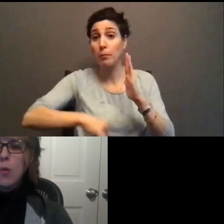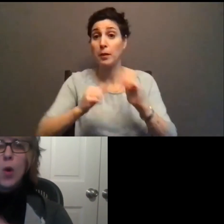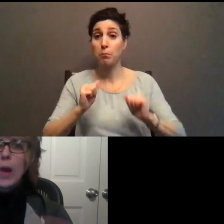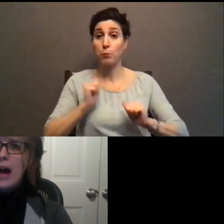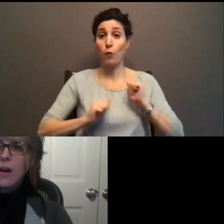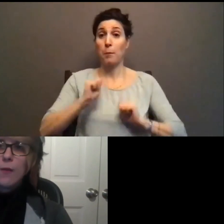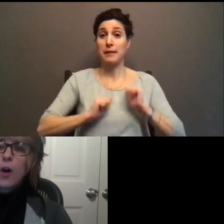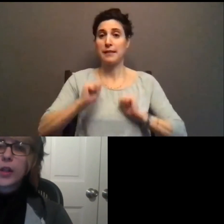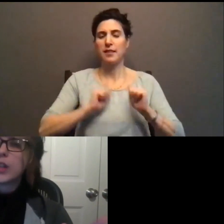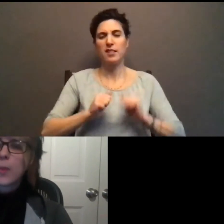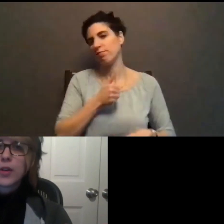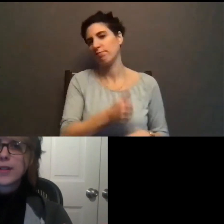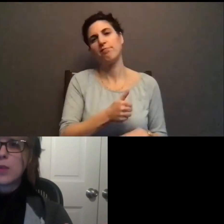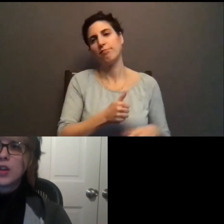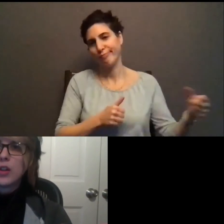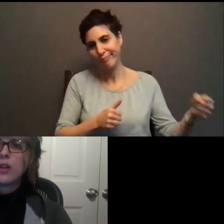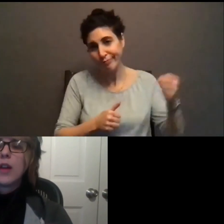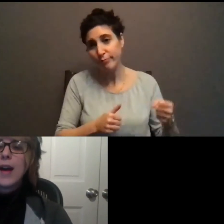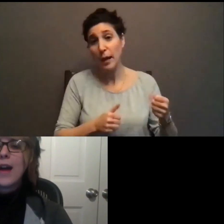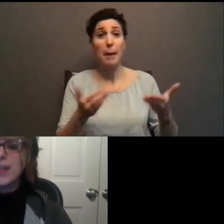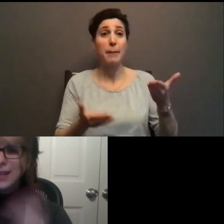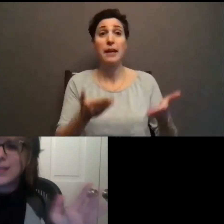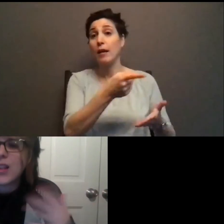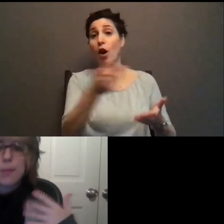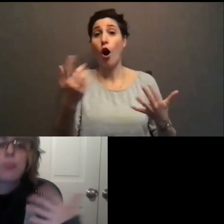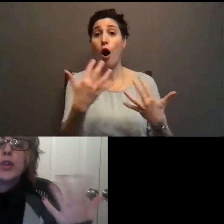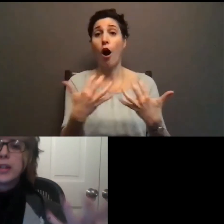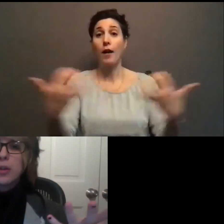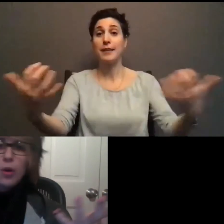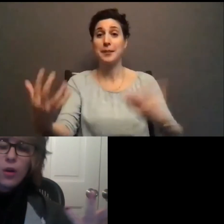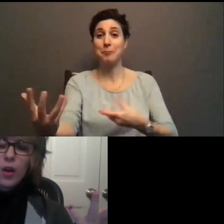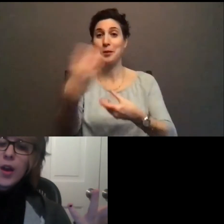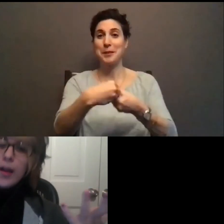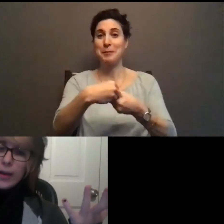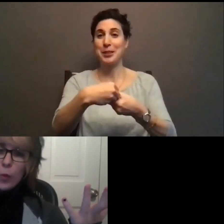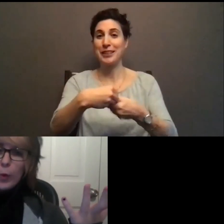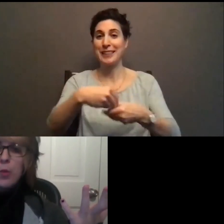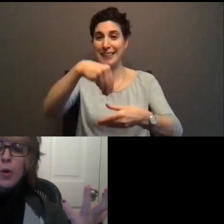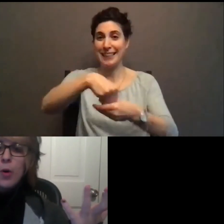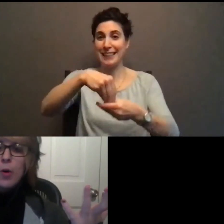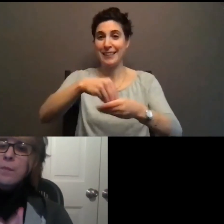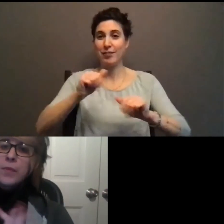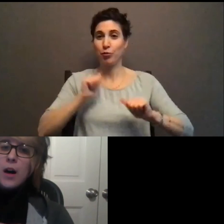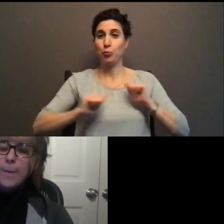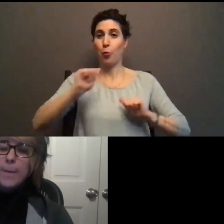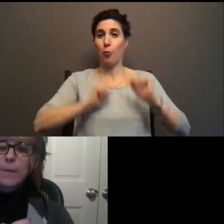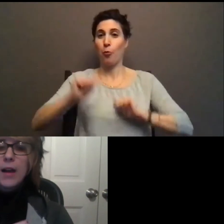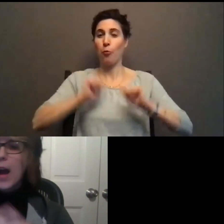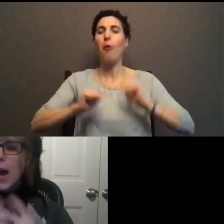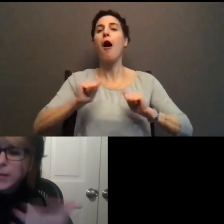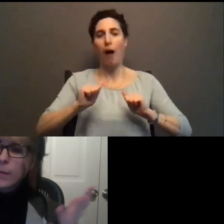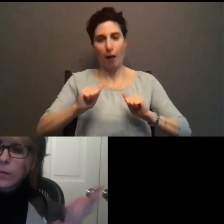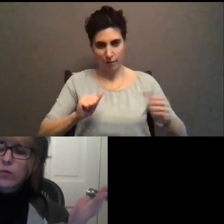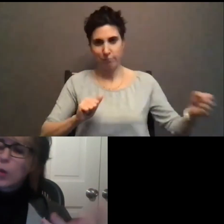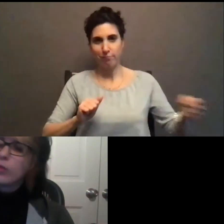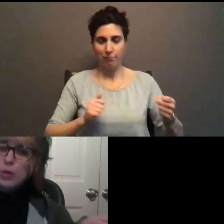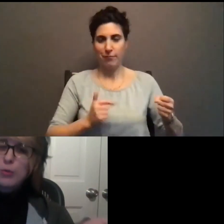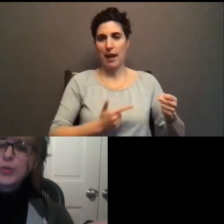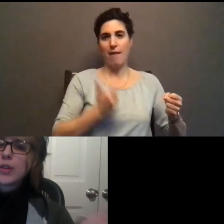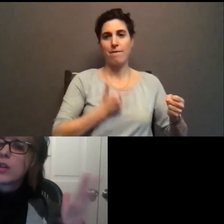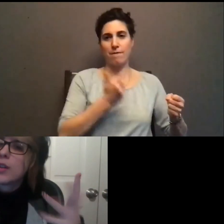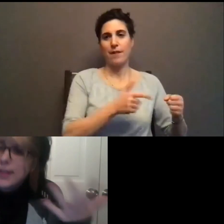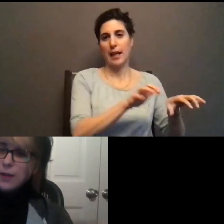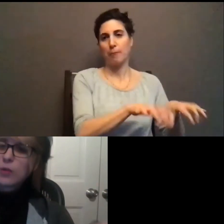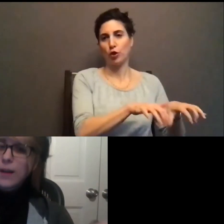events that won't have audience participation, anything that's predictable and workable. Um, I, I don't